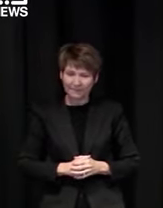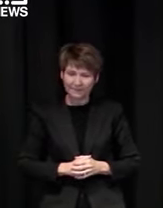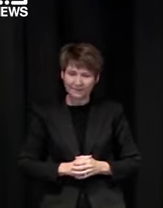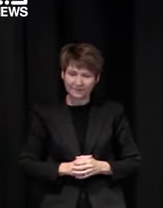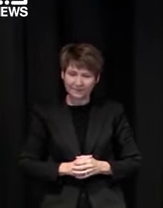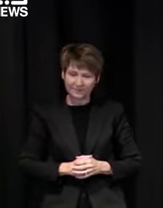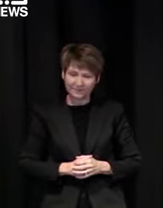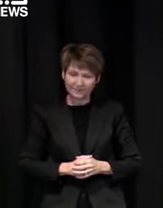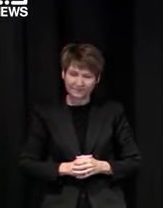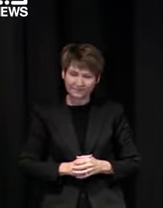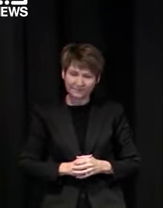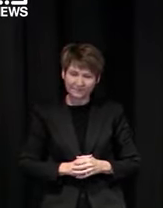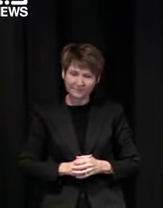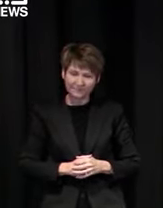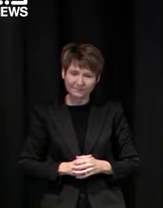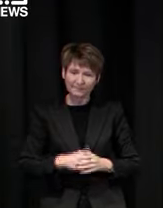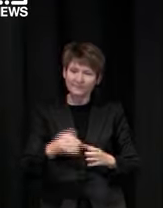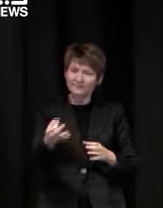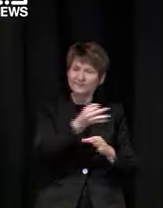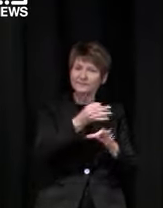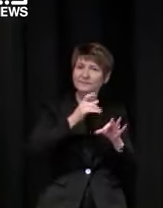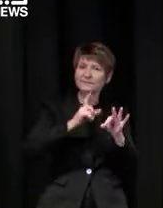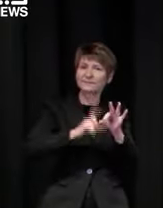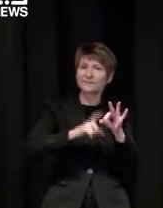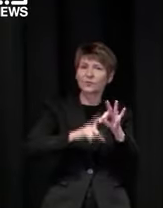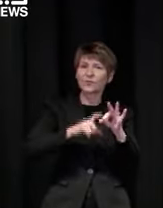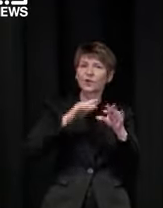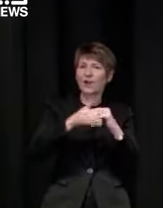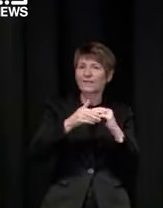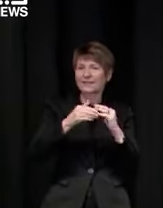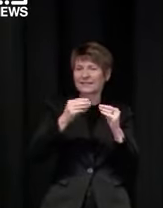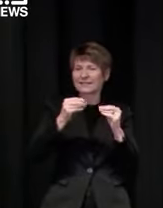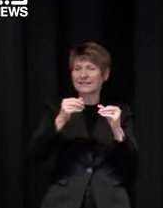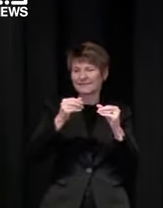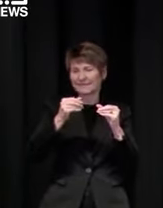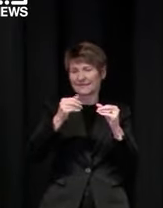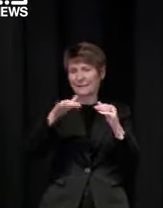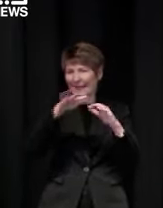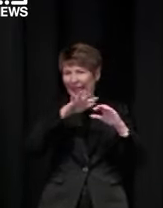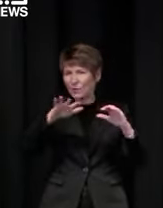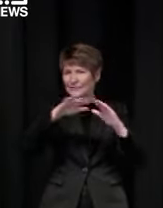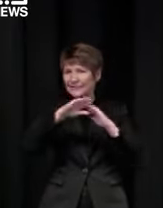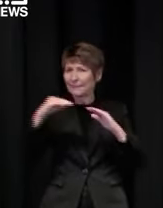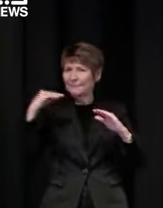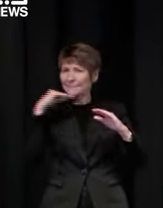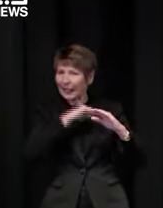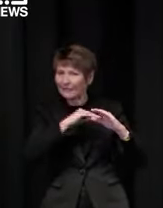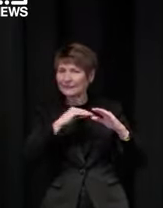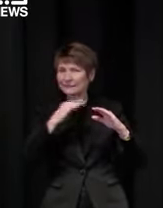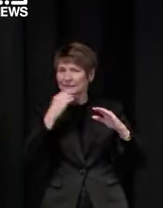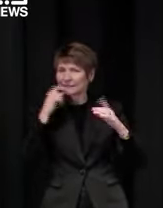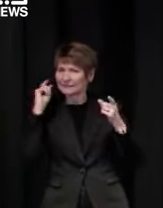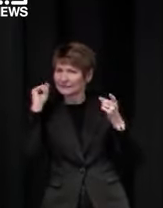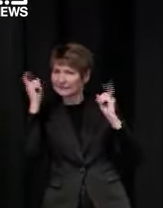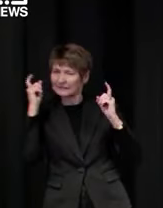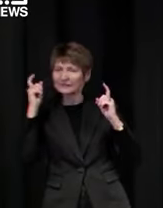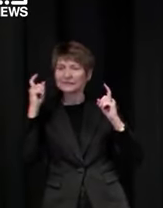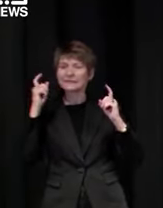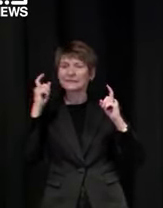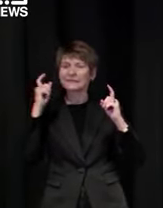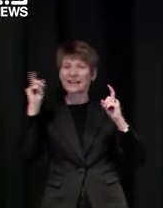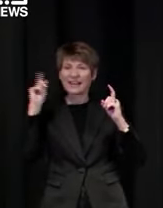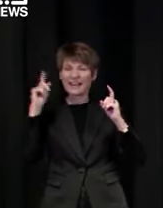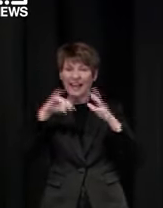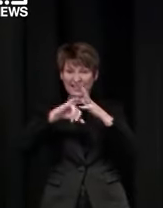testing and vaccination as well um as jerone mentioned before there is some concern in the south eastern suburbs again it's a younger